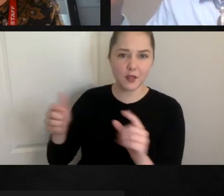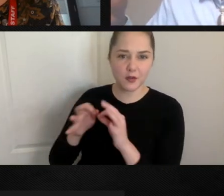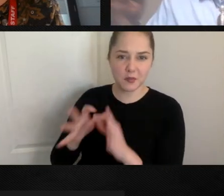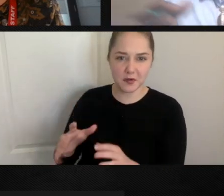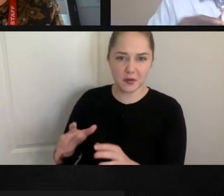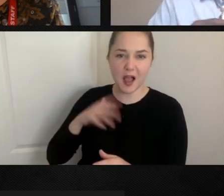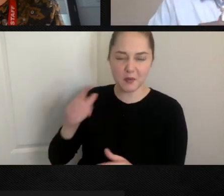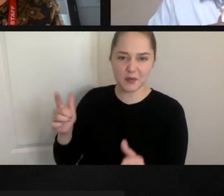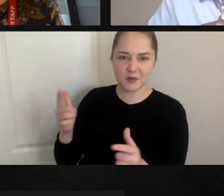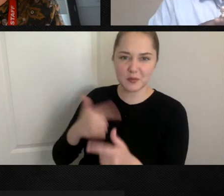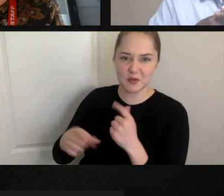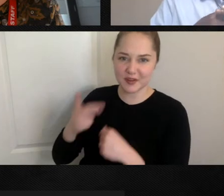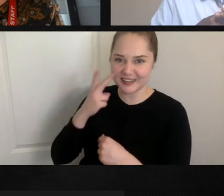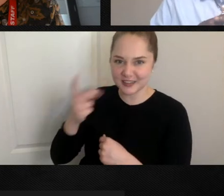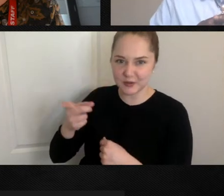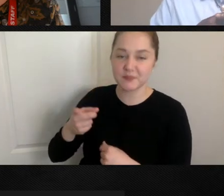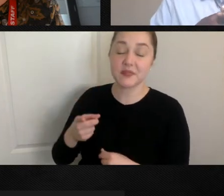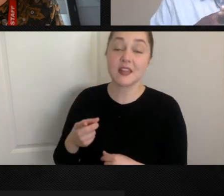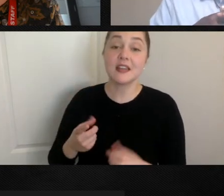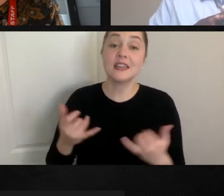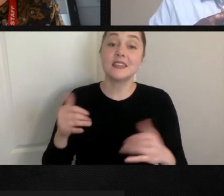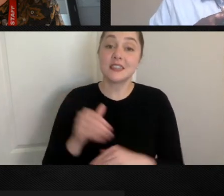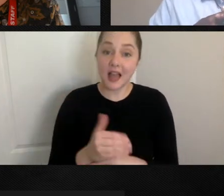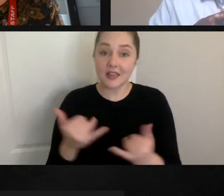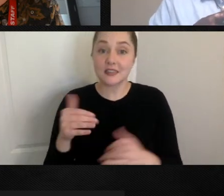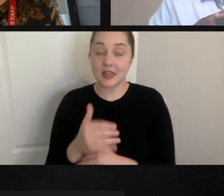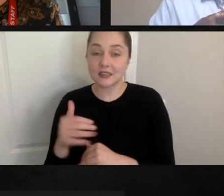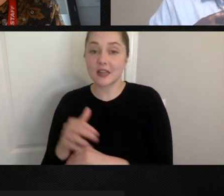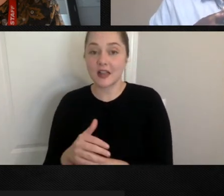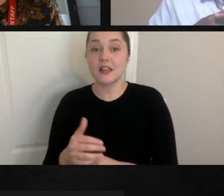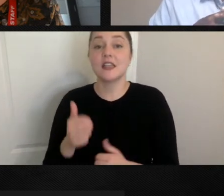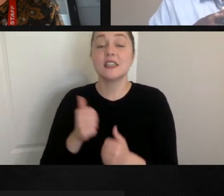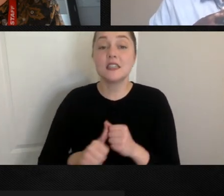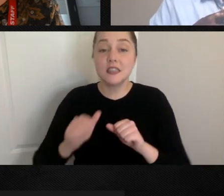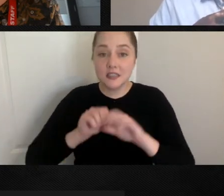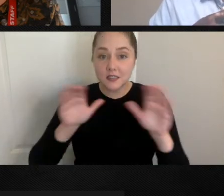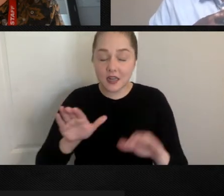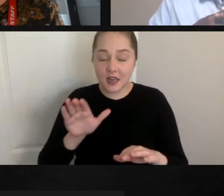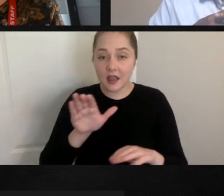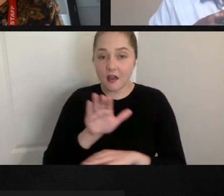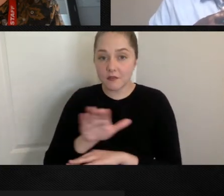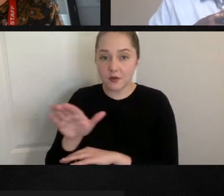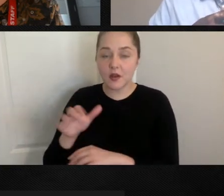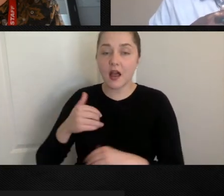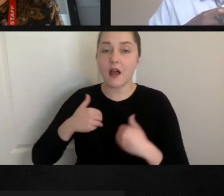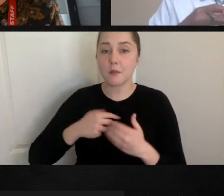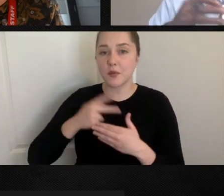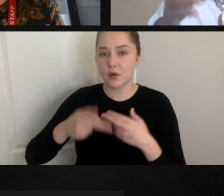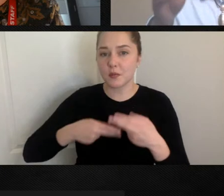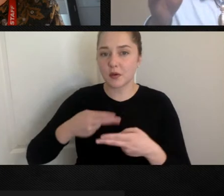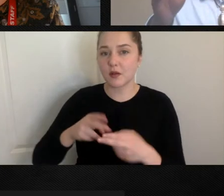tonight. And every Sunday afternoon he had a program called Bandstand on the Bay. And again,